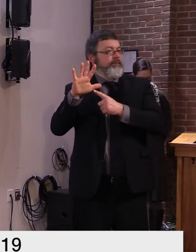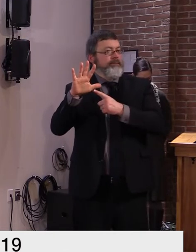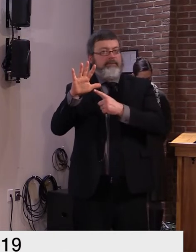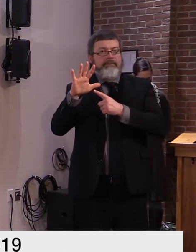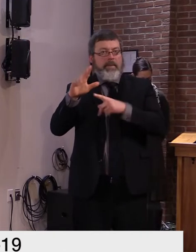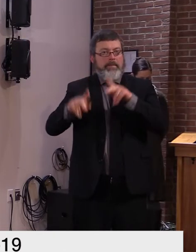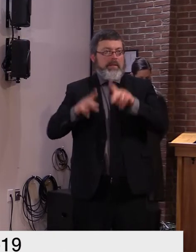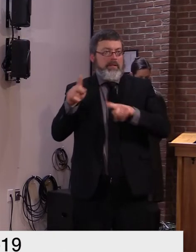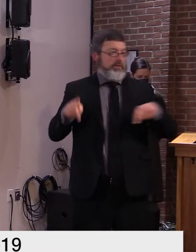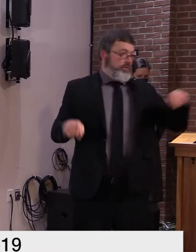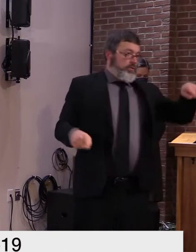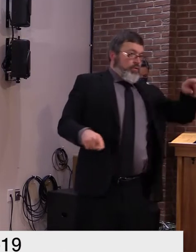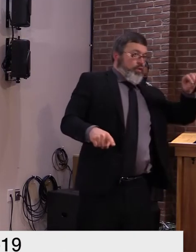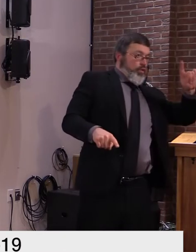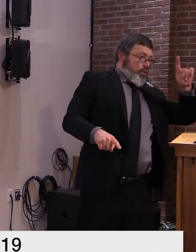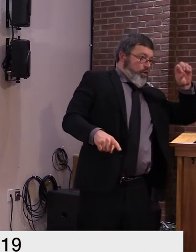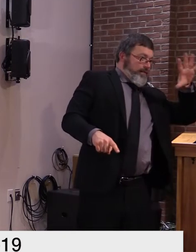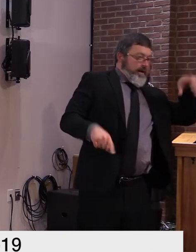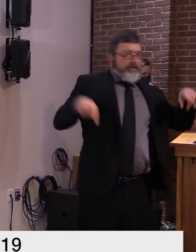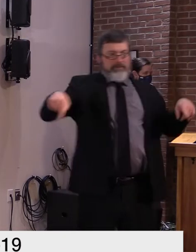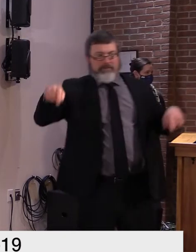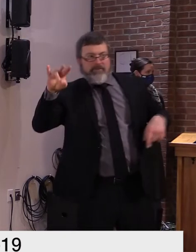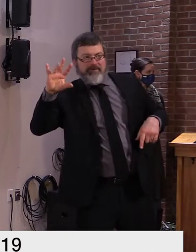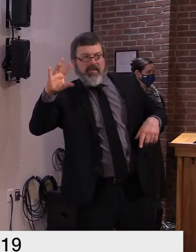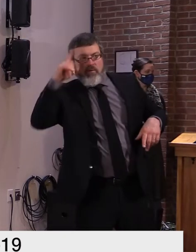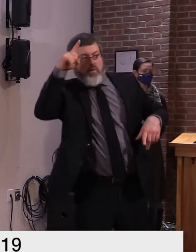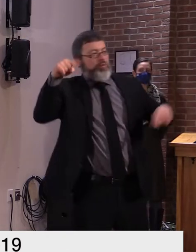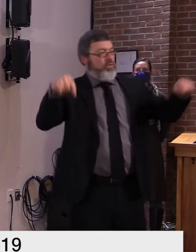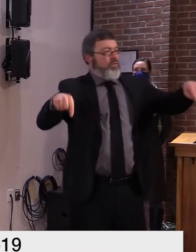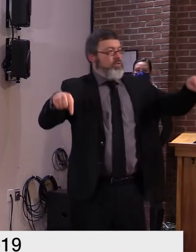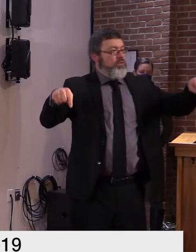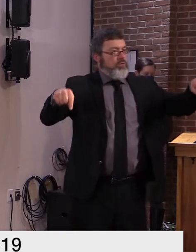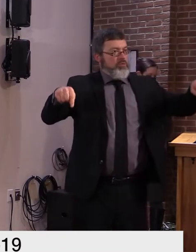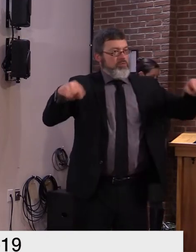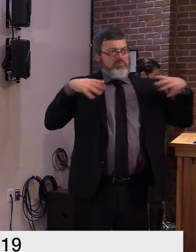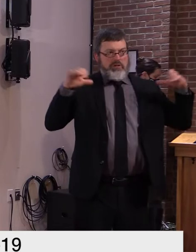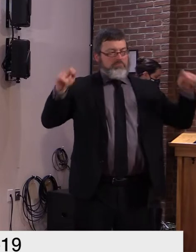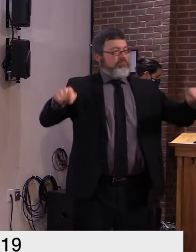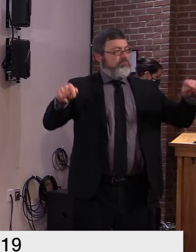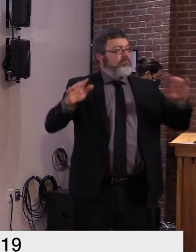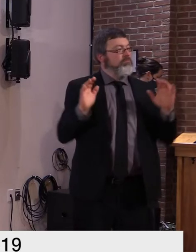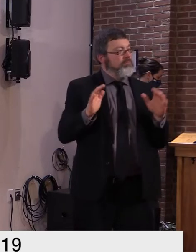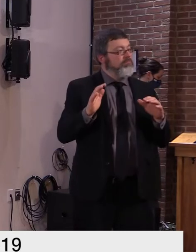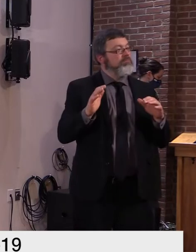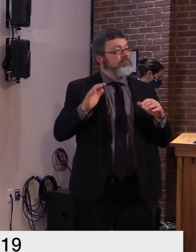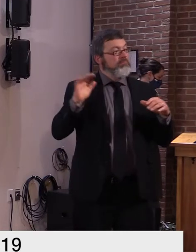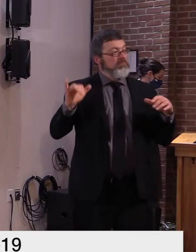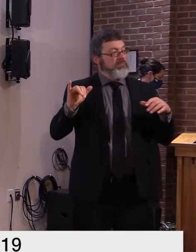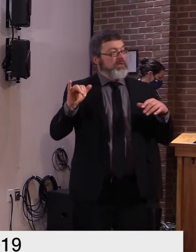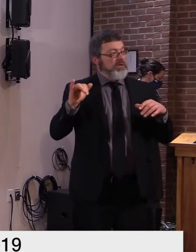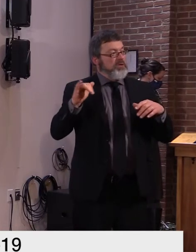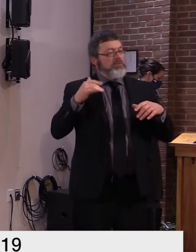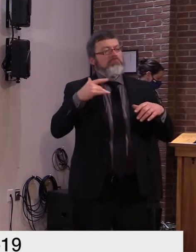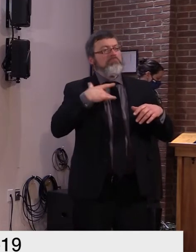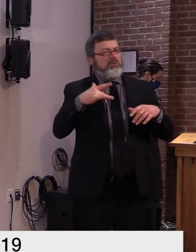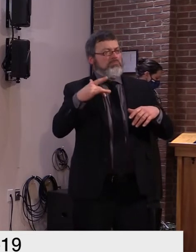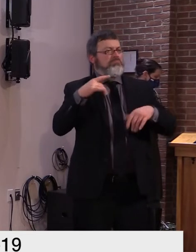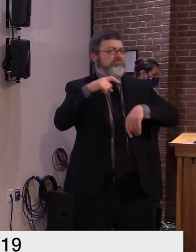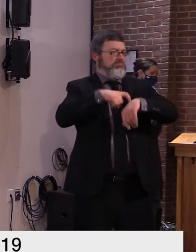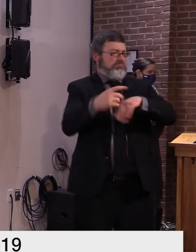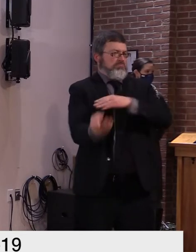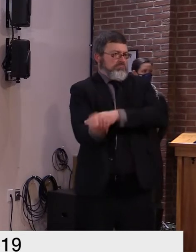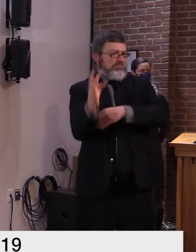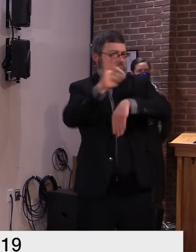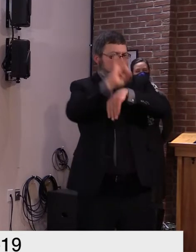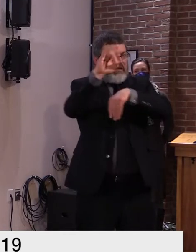.m daily seven days a week including holidays until we decide they are no longer necessary maximus